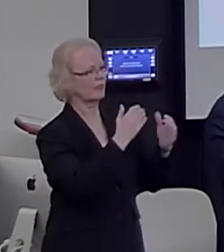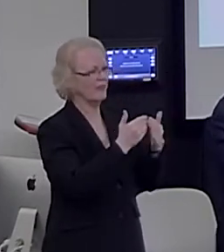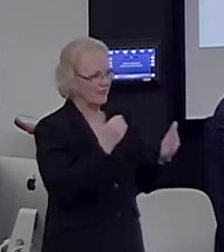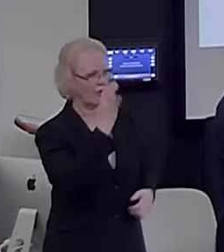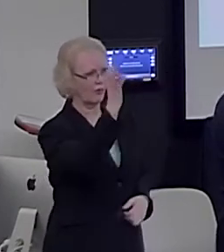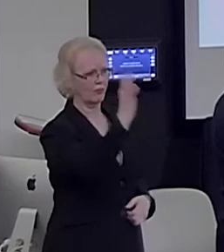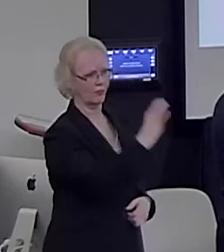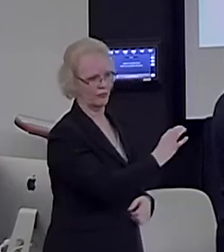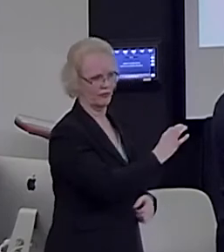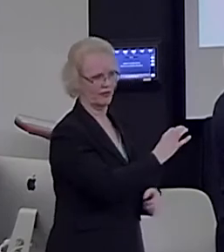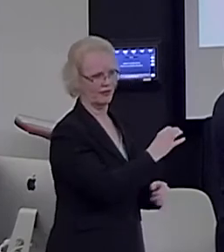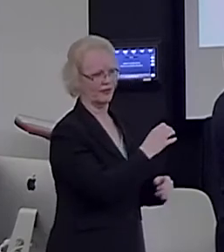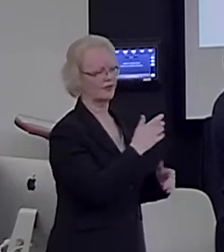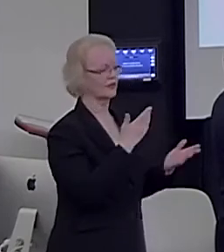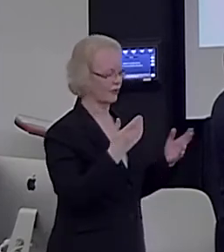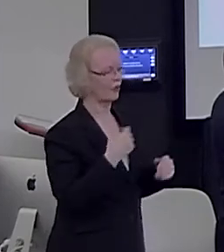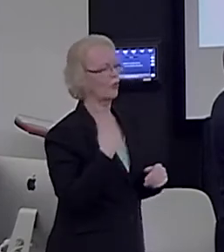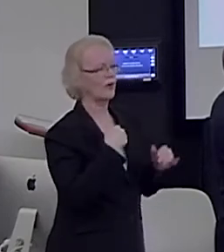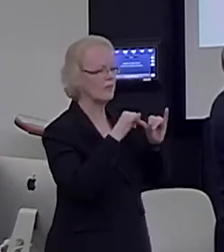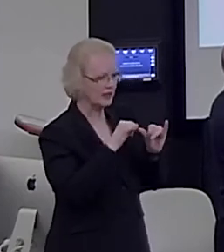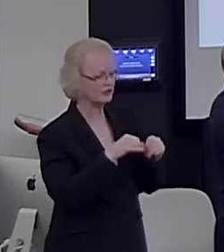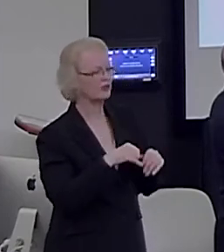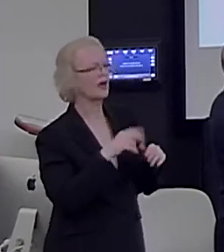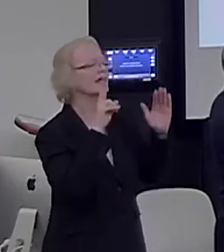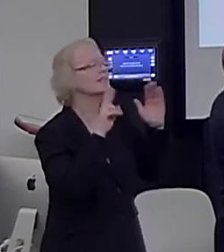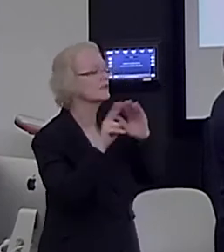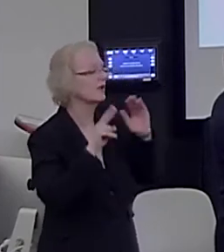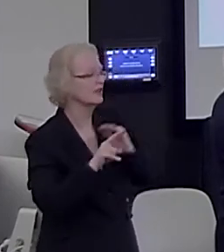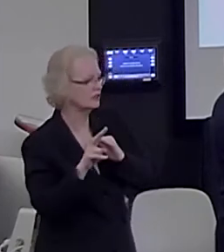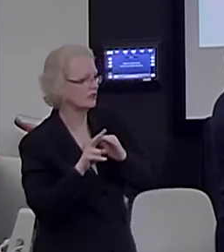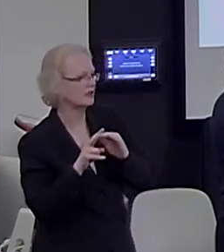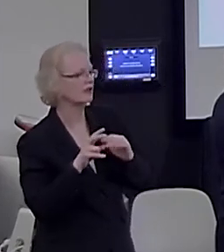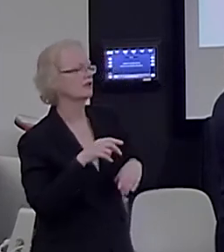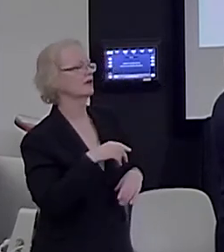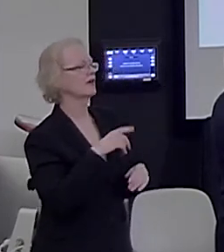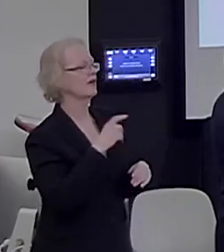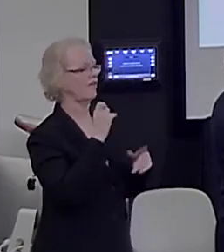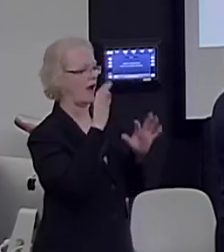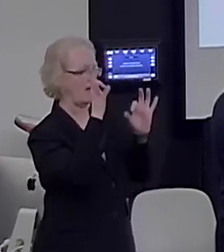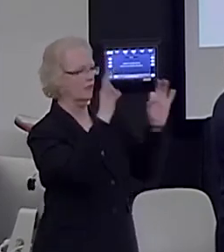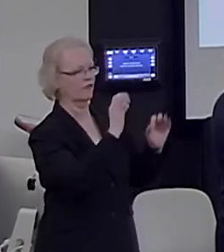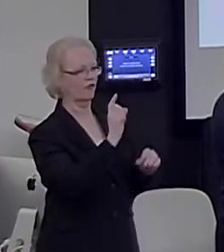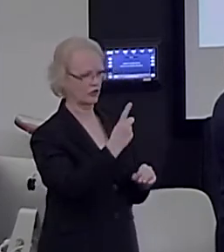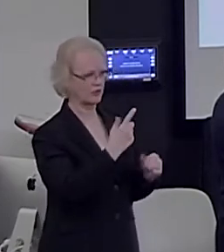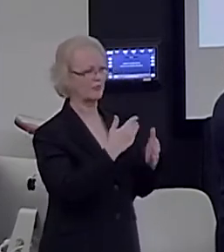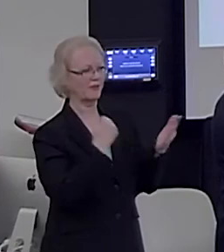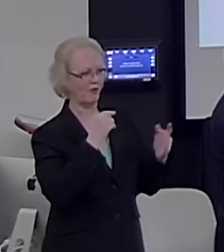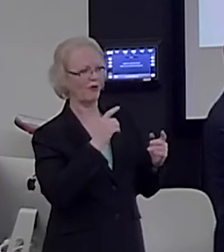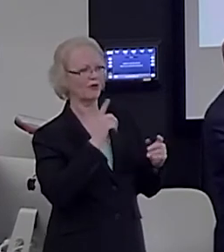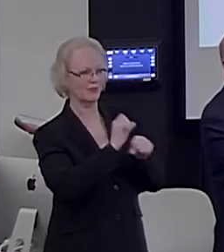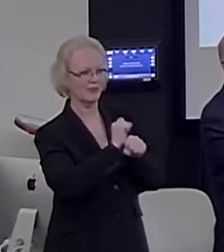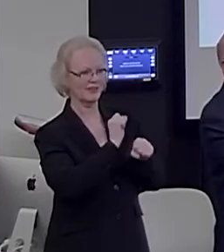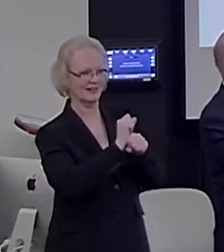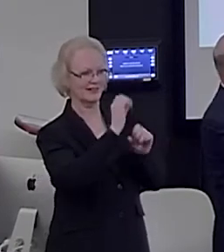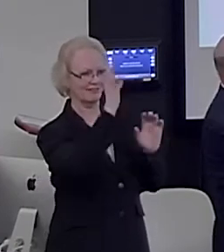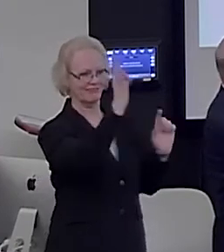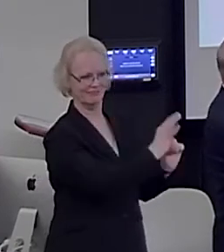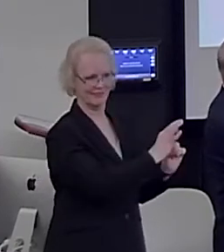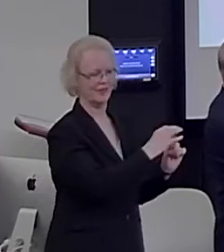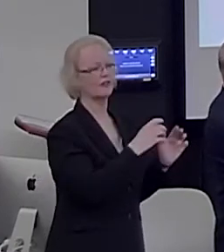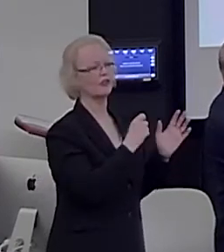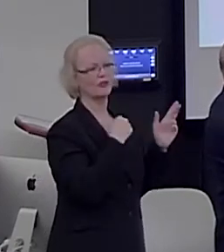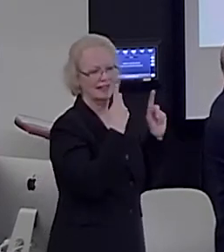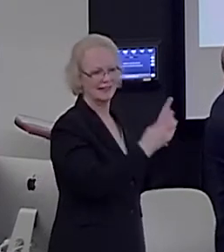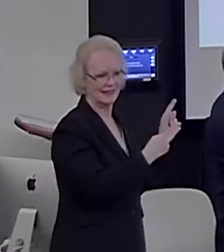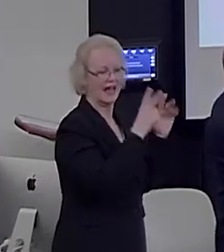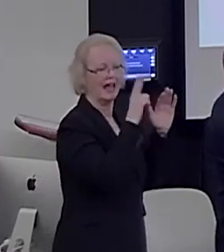So, here we measure the amount of anticipation as we present one and then two and three and four instances of the same sequence. You